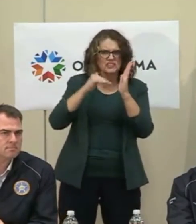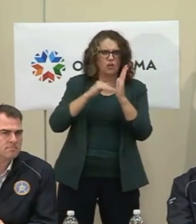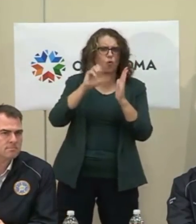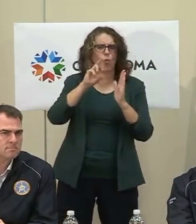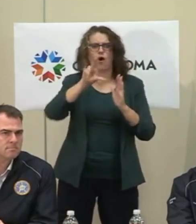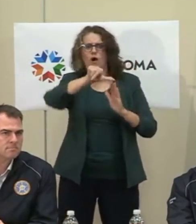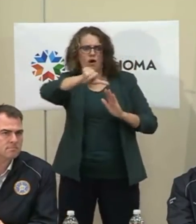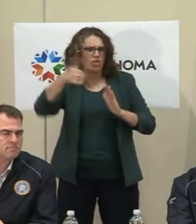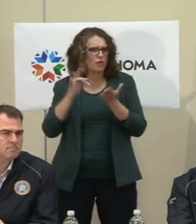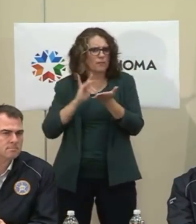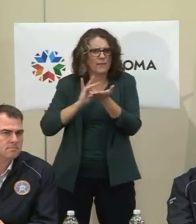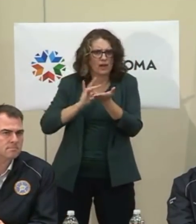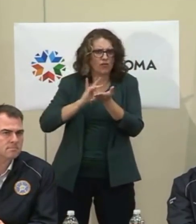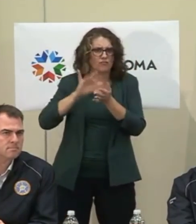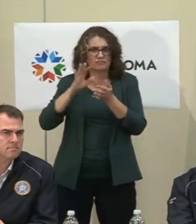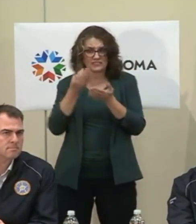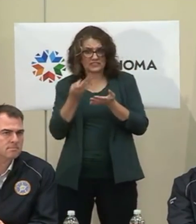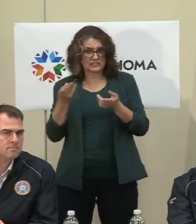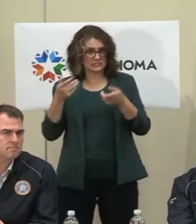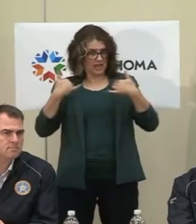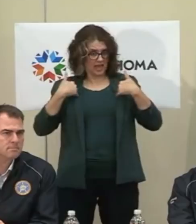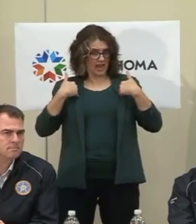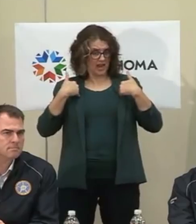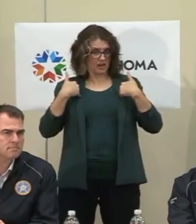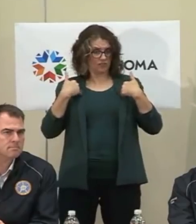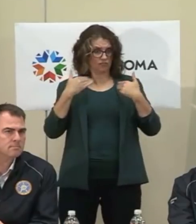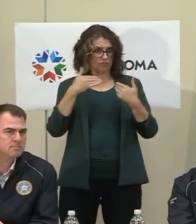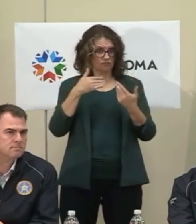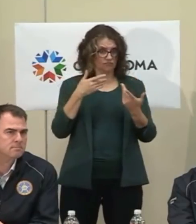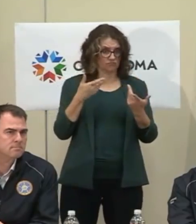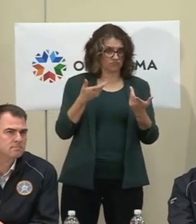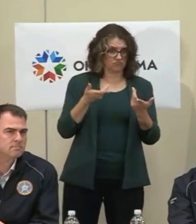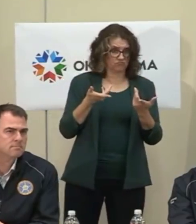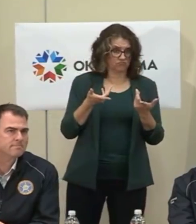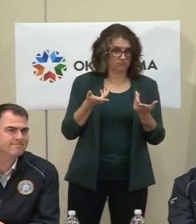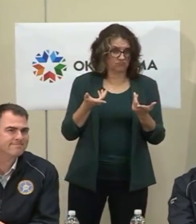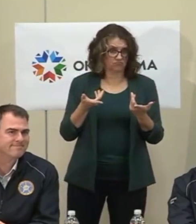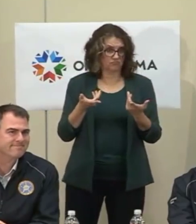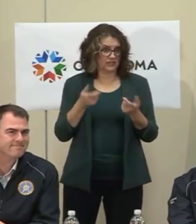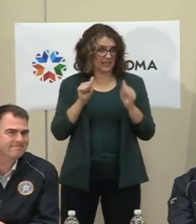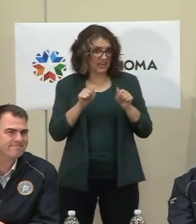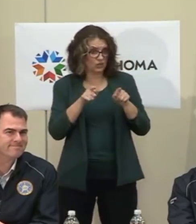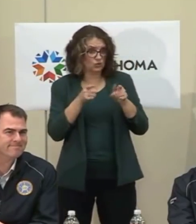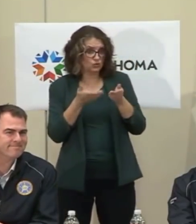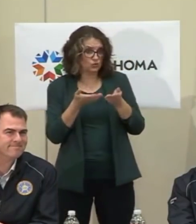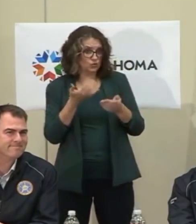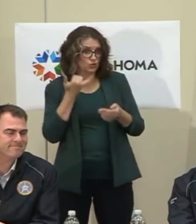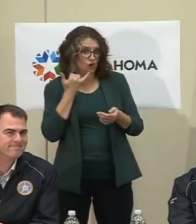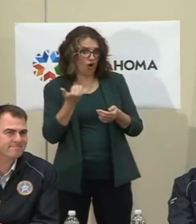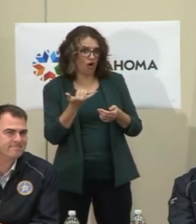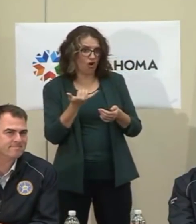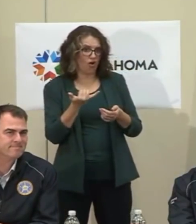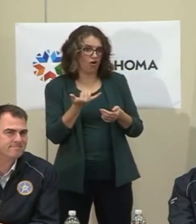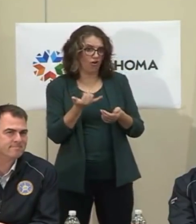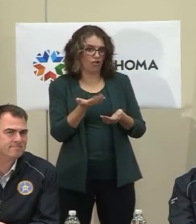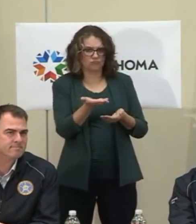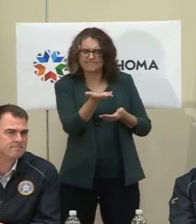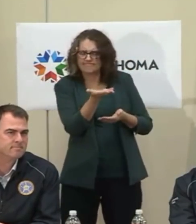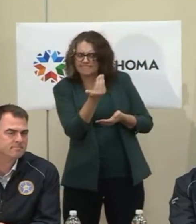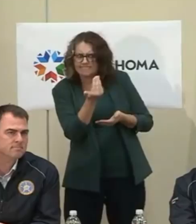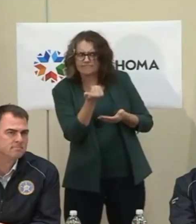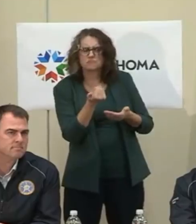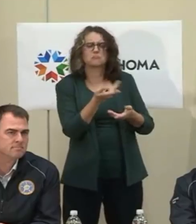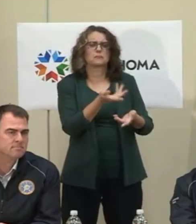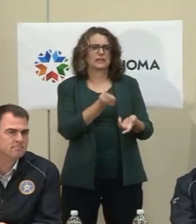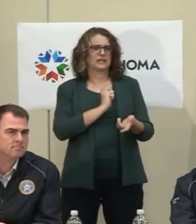point where you either call on the phone and ask nicely or you take out your executive order pen and order them to